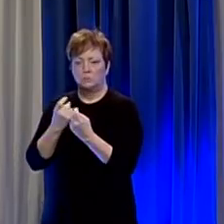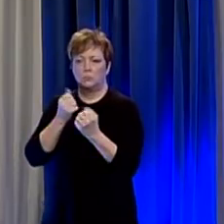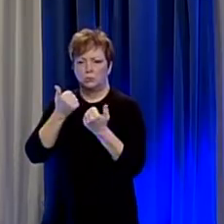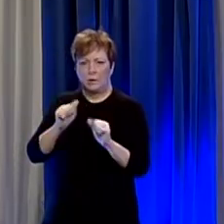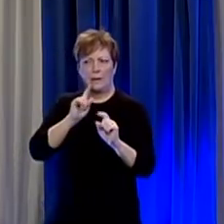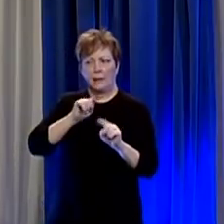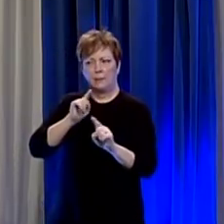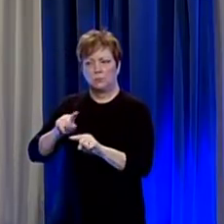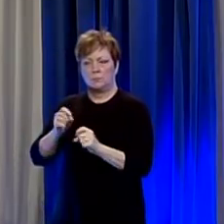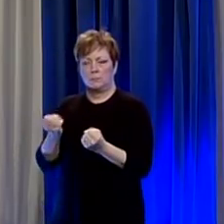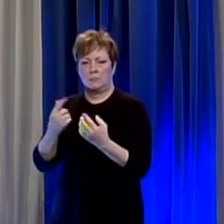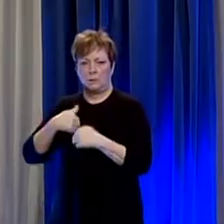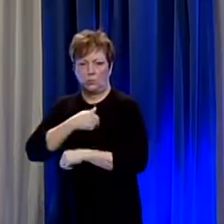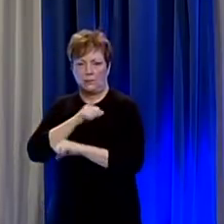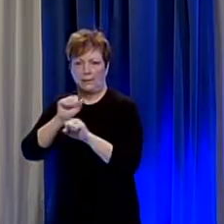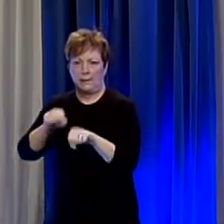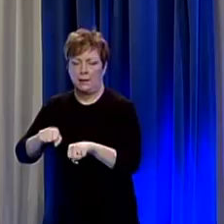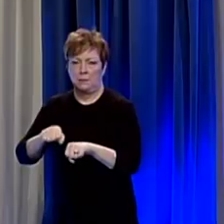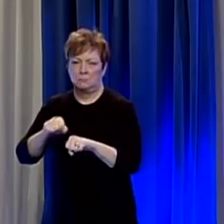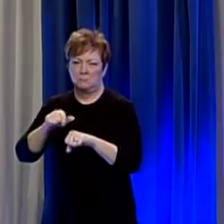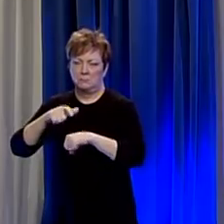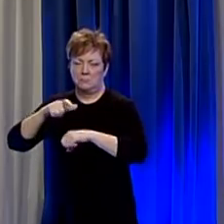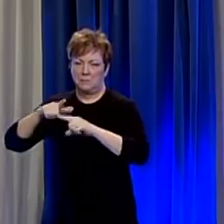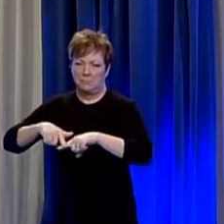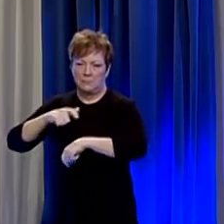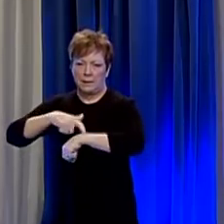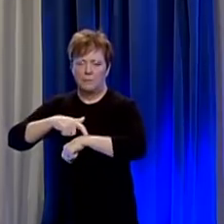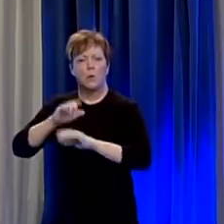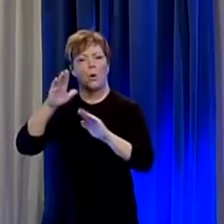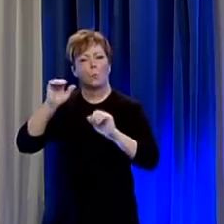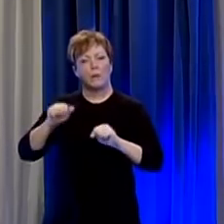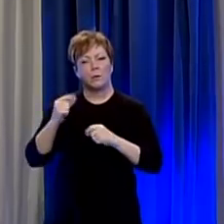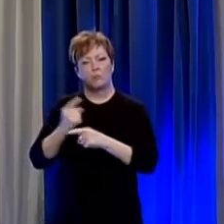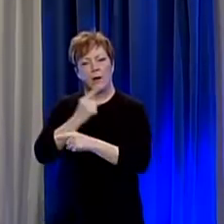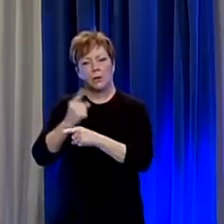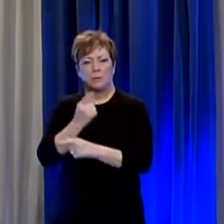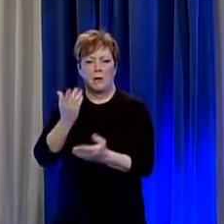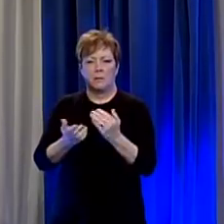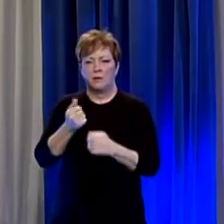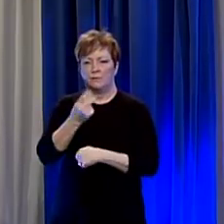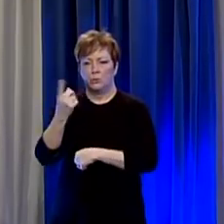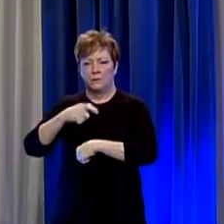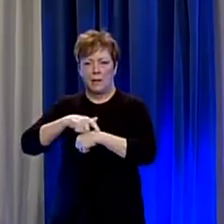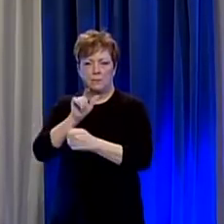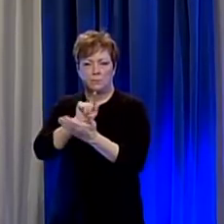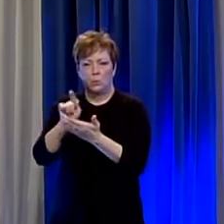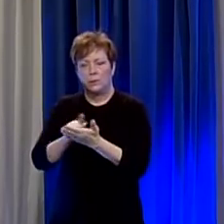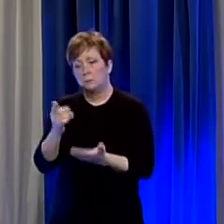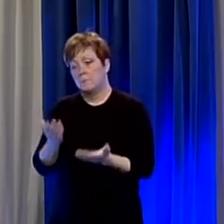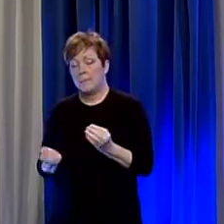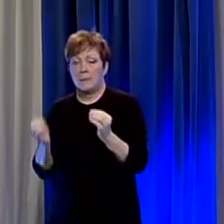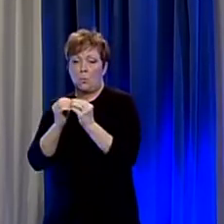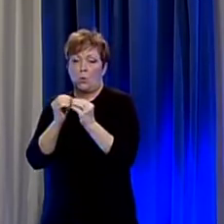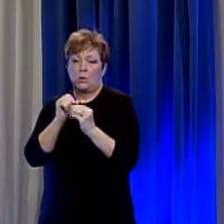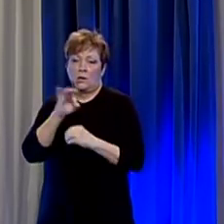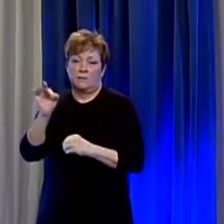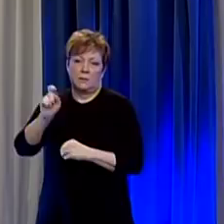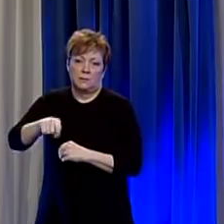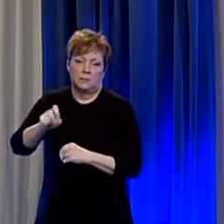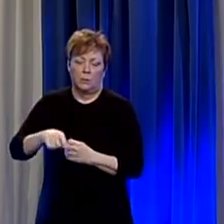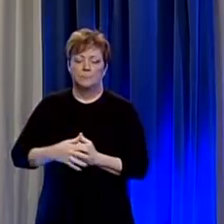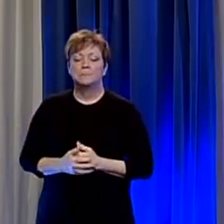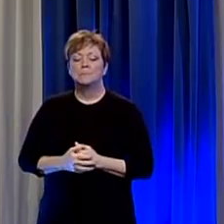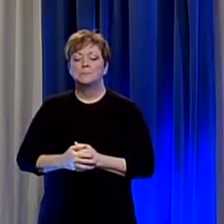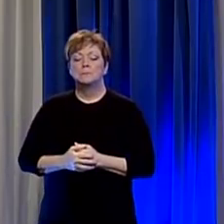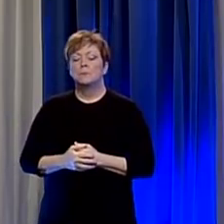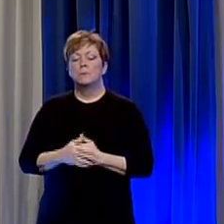time for we hope that this update will be something that we can do regularly maybe a couple times a week or more if the situation necessitates that